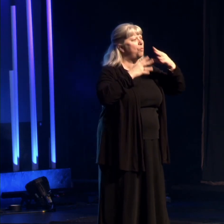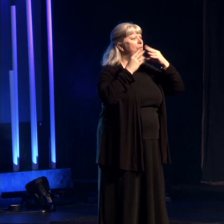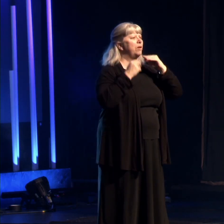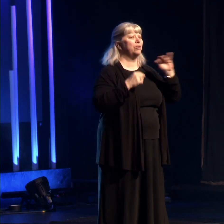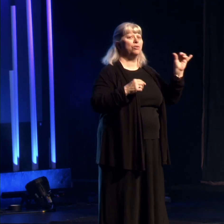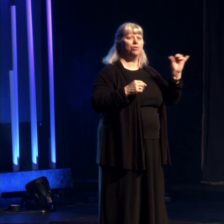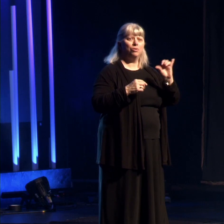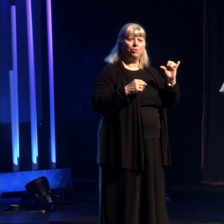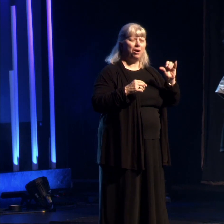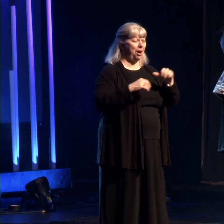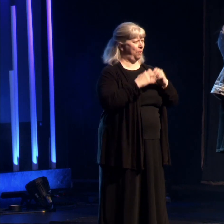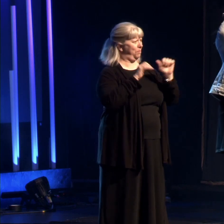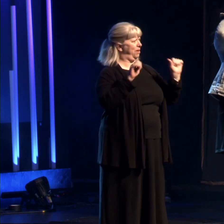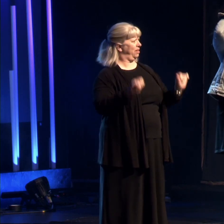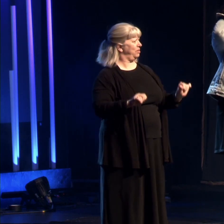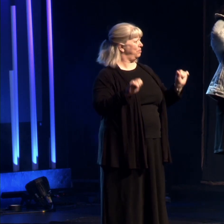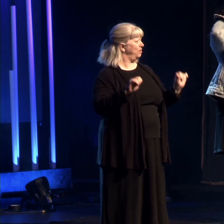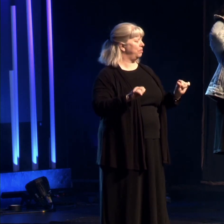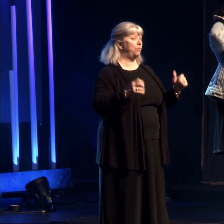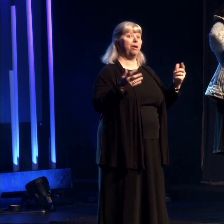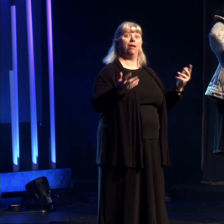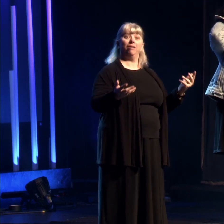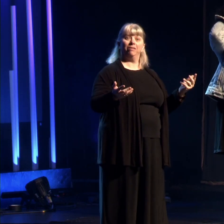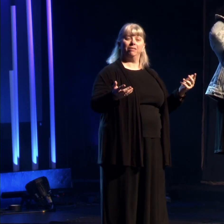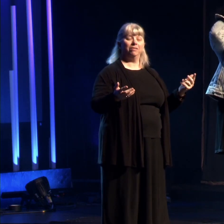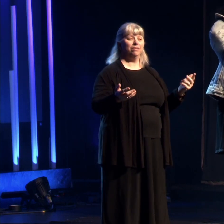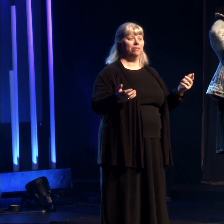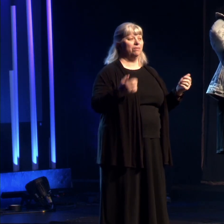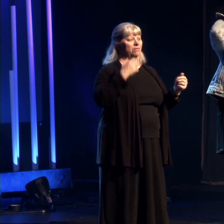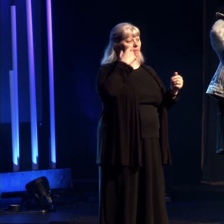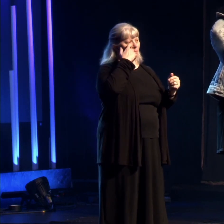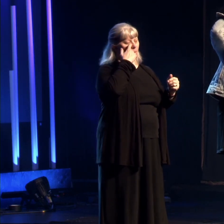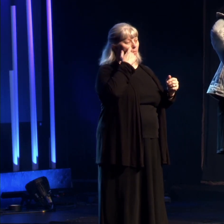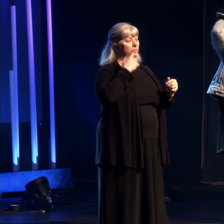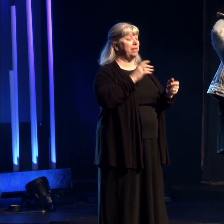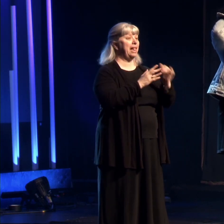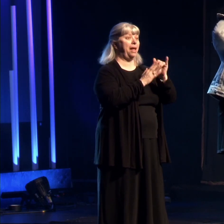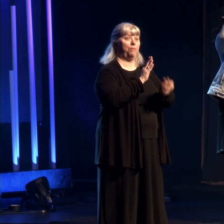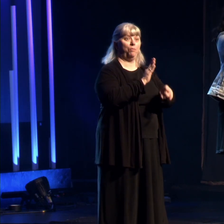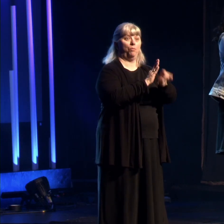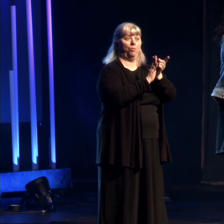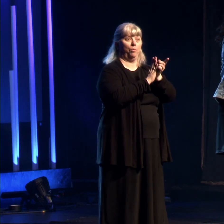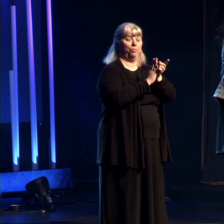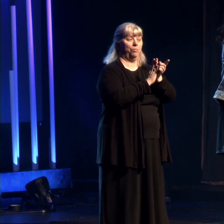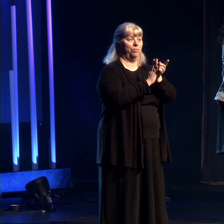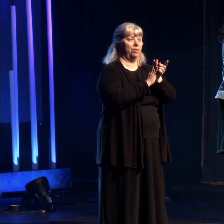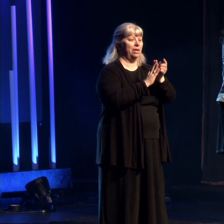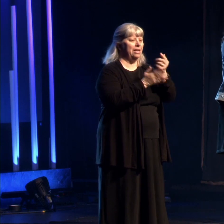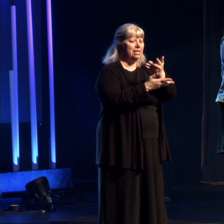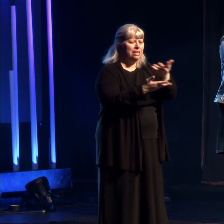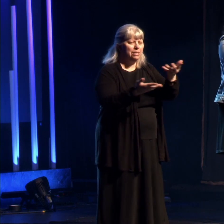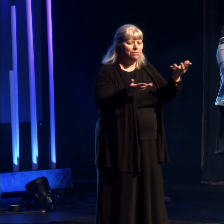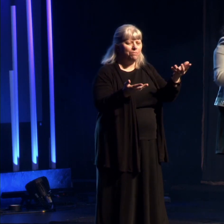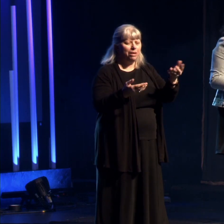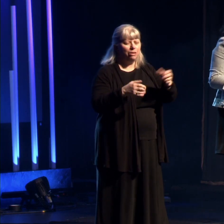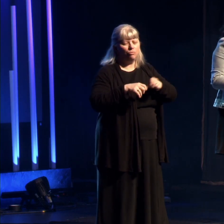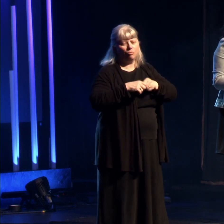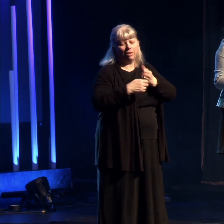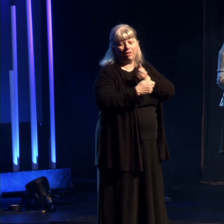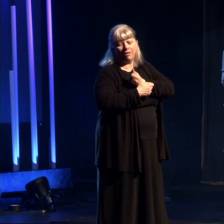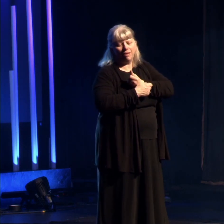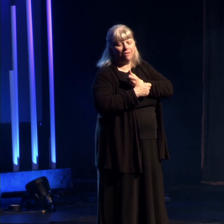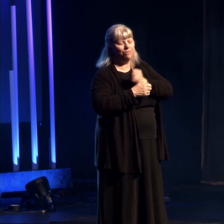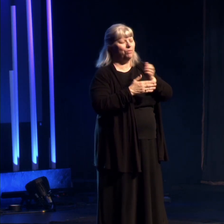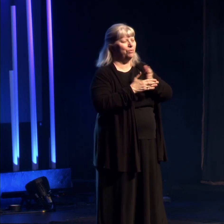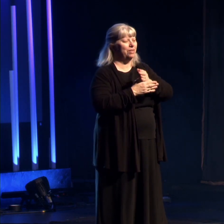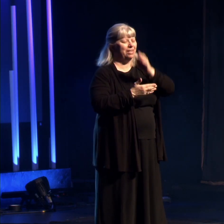How's this possible? Well, at that moment, that space of breaking love between a husband and